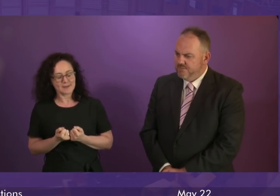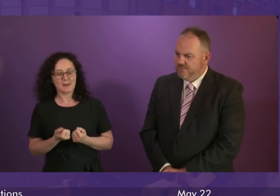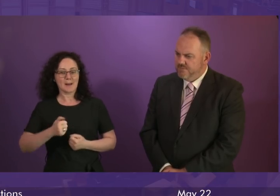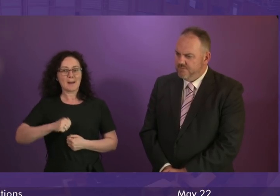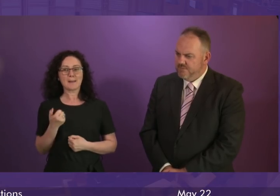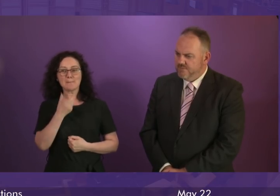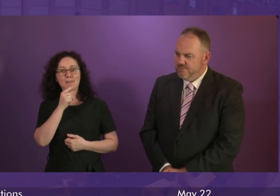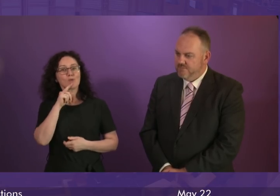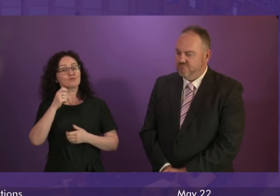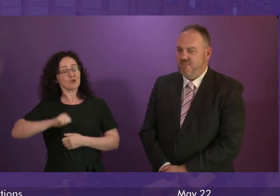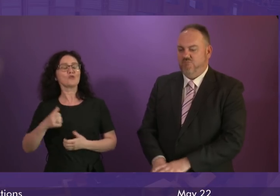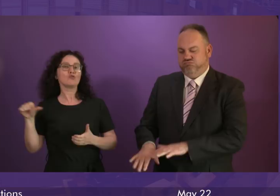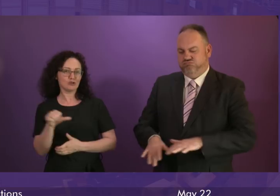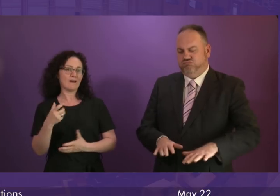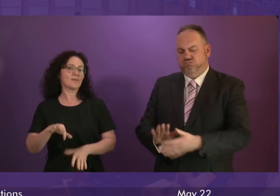choice of independence.